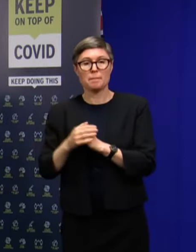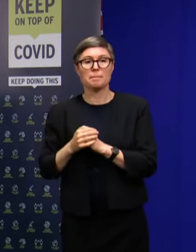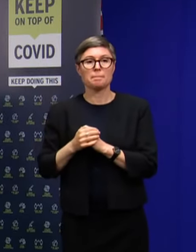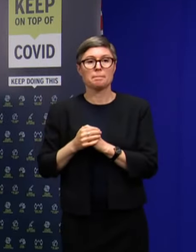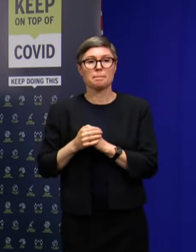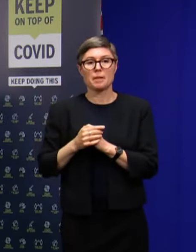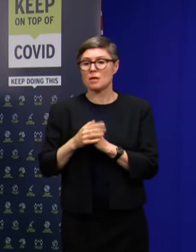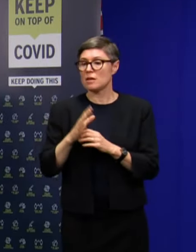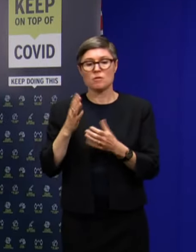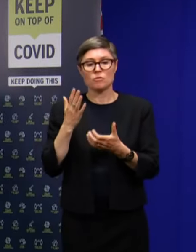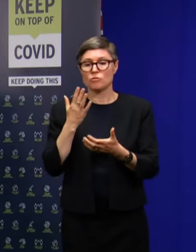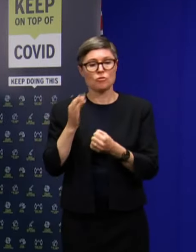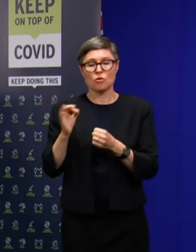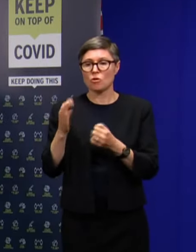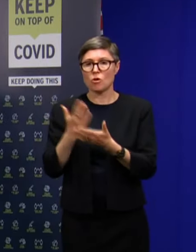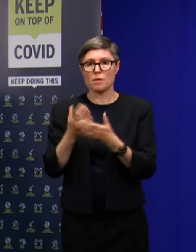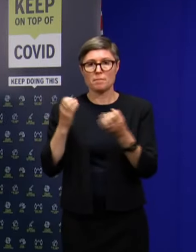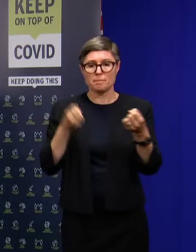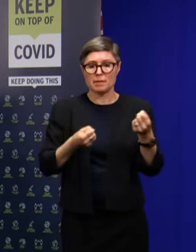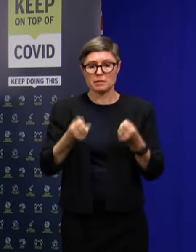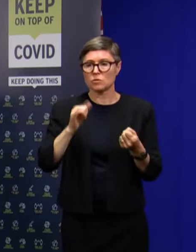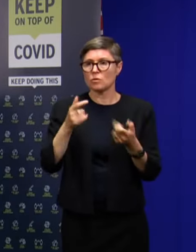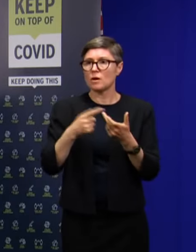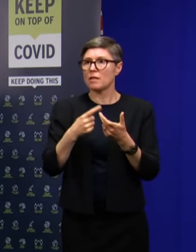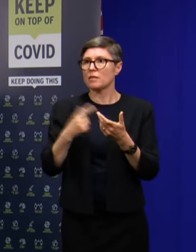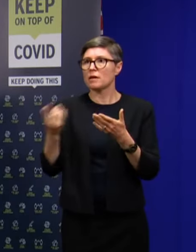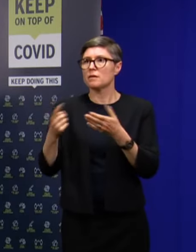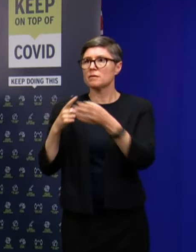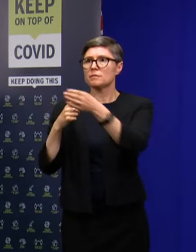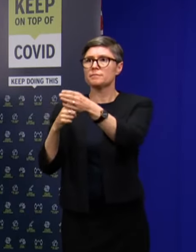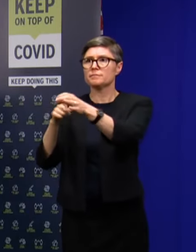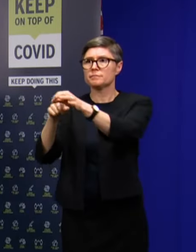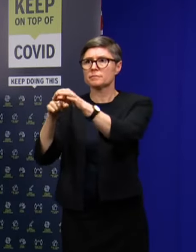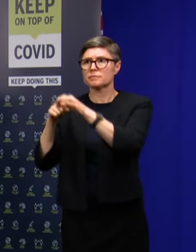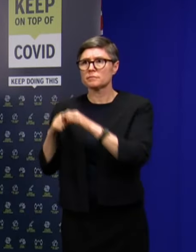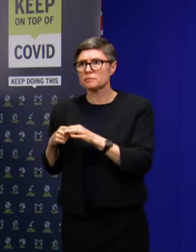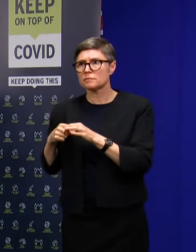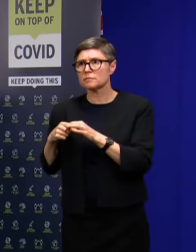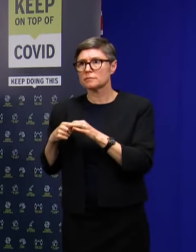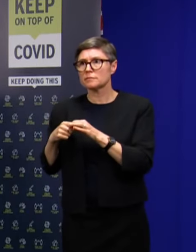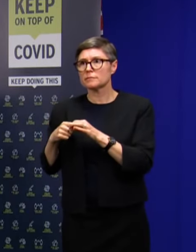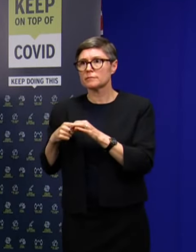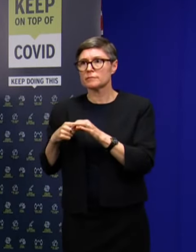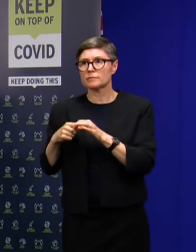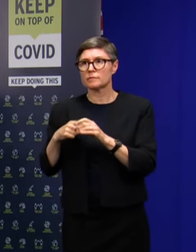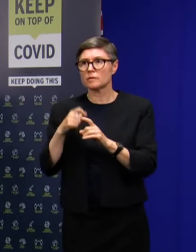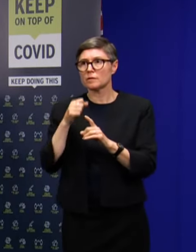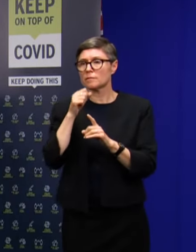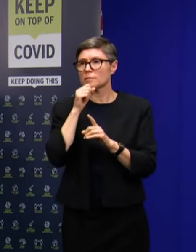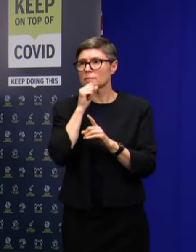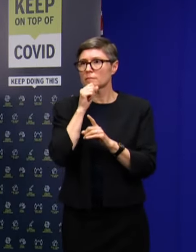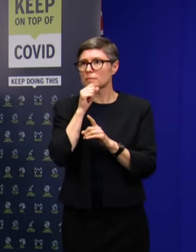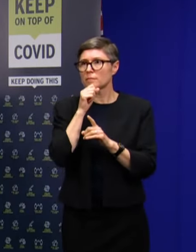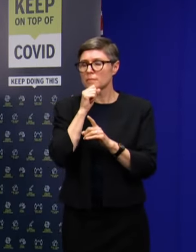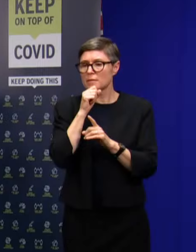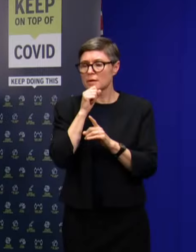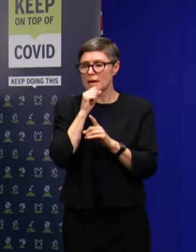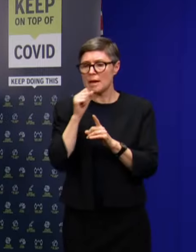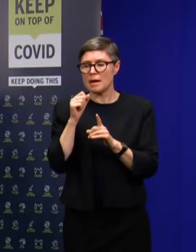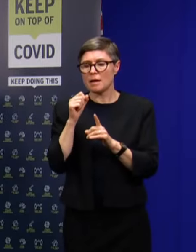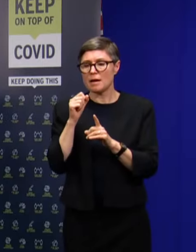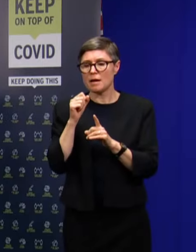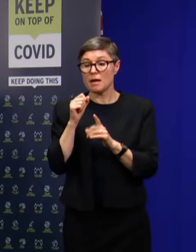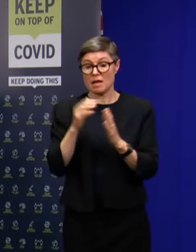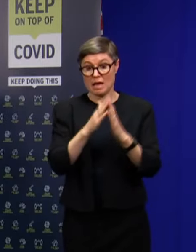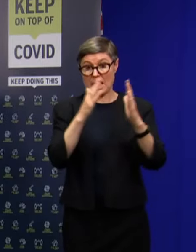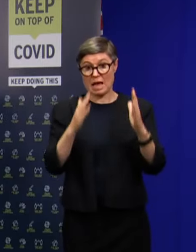example, public transport. Were the members of household left the house before the man went into quarantine? So